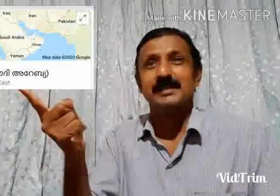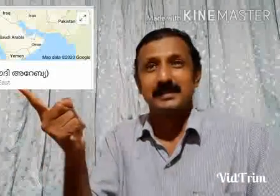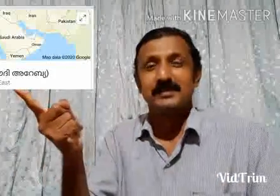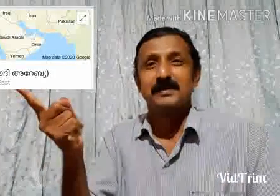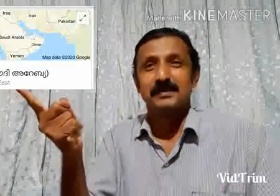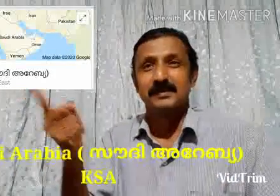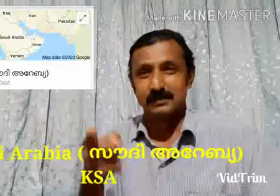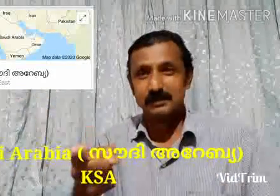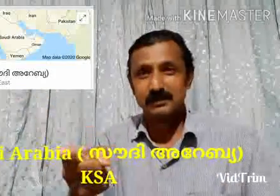I can't believe you.